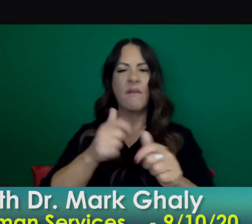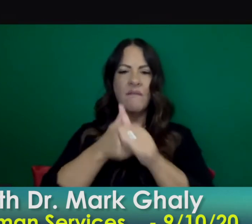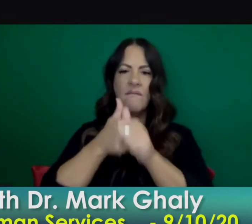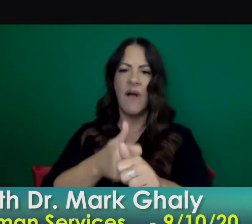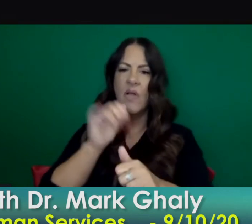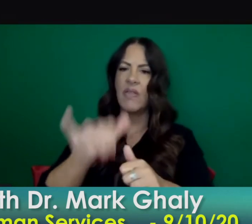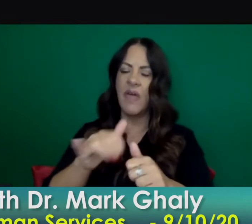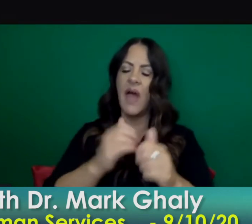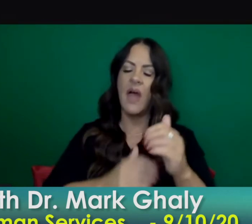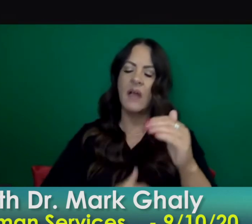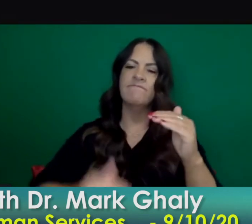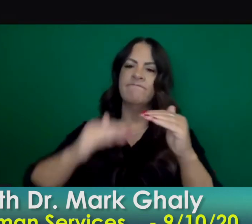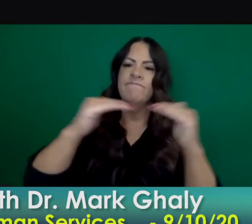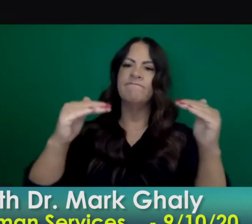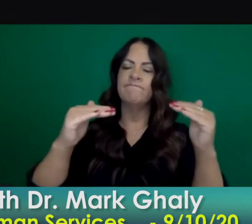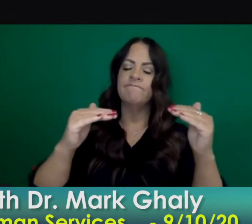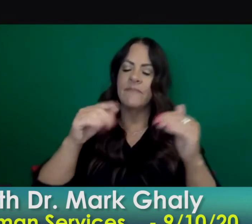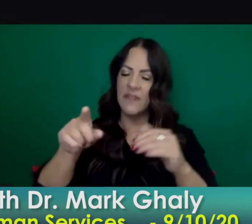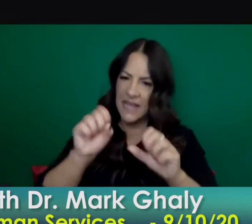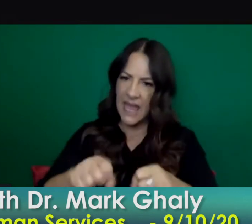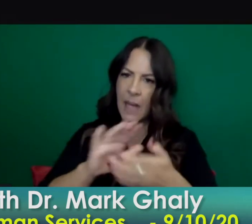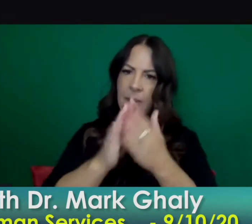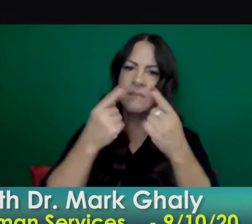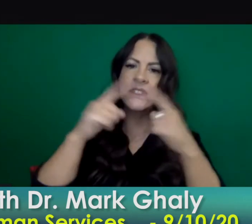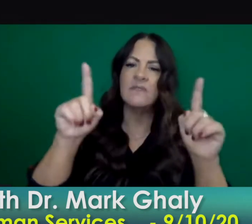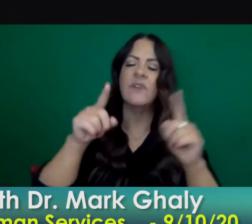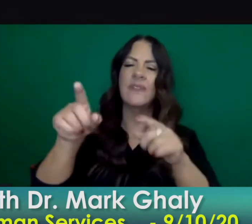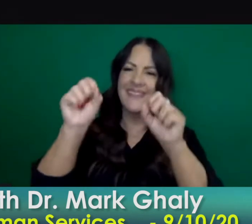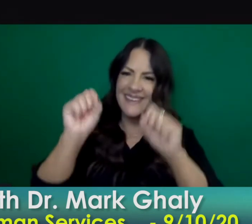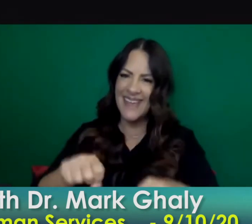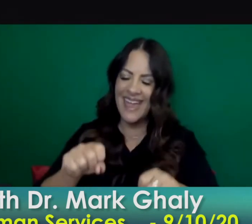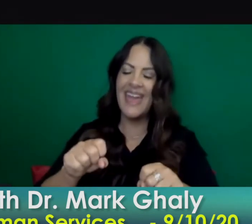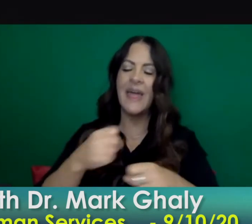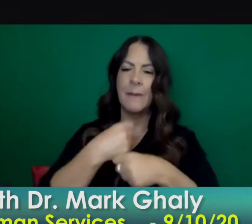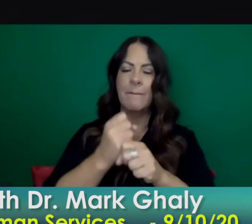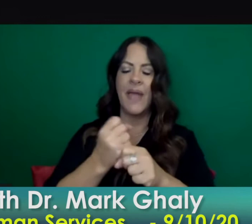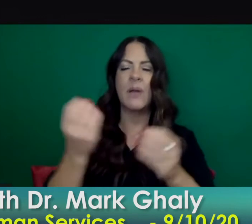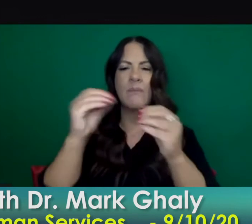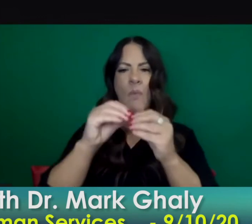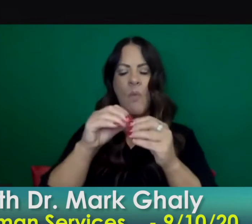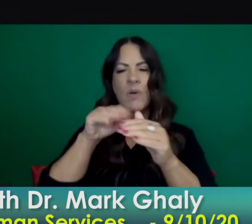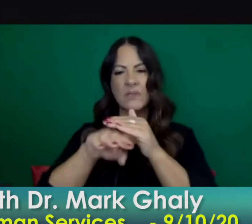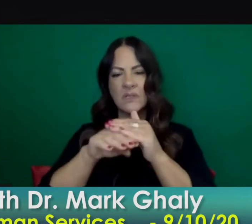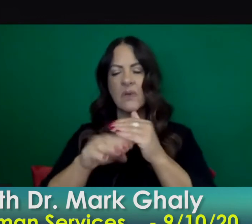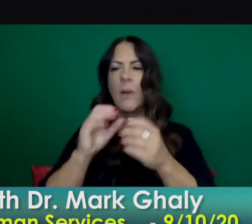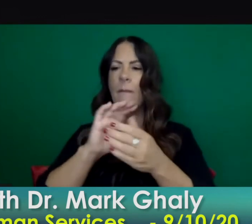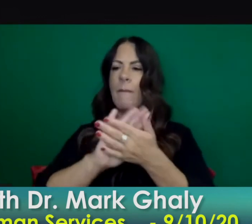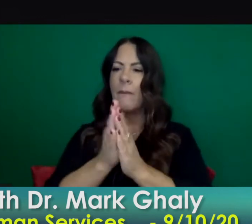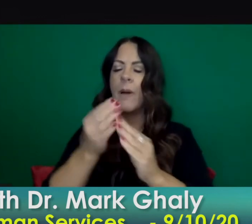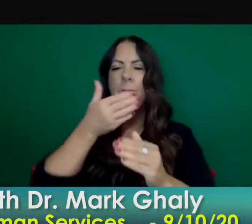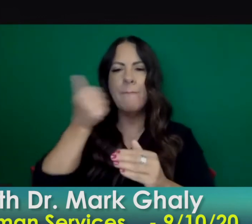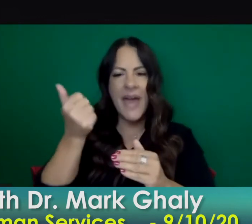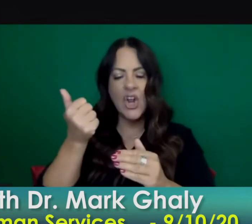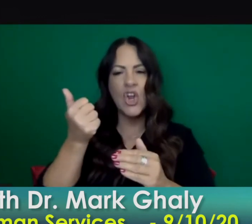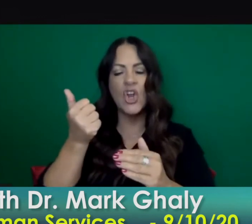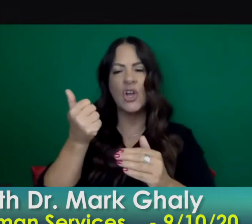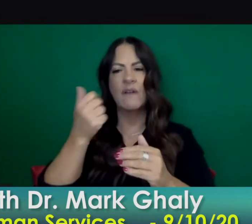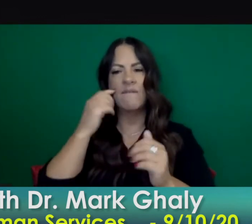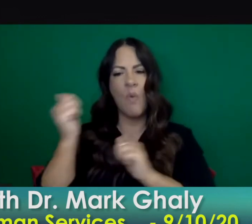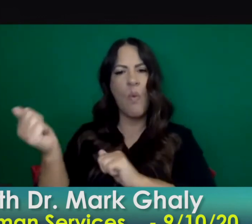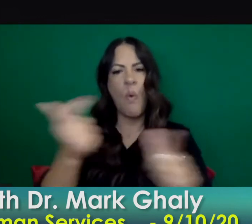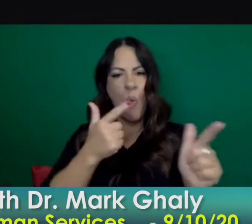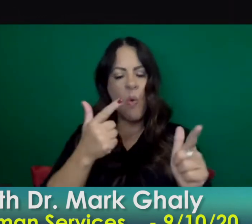um achievable but that we can do it while also bringing along um better outcomes for our entire